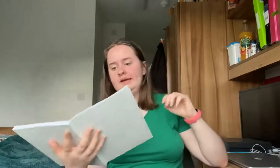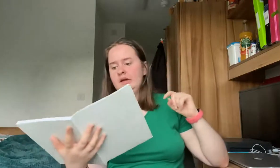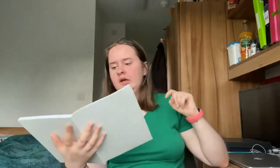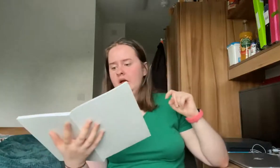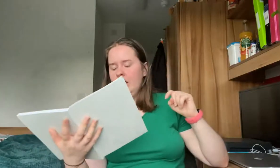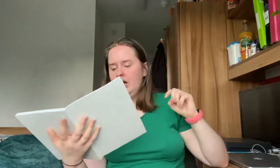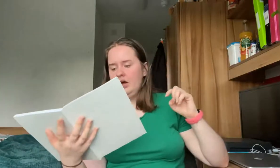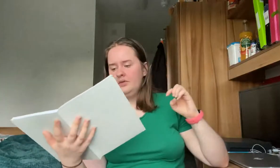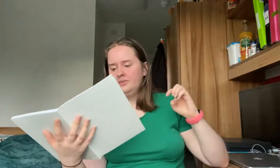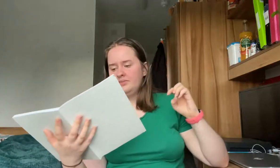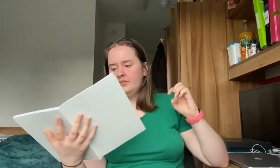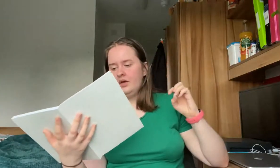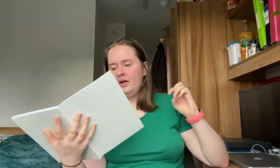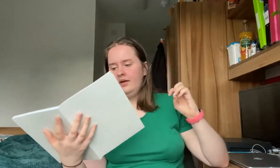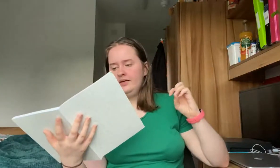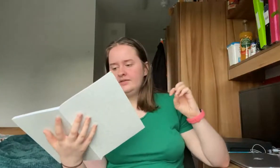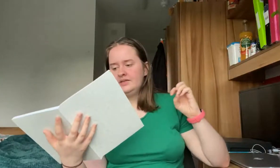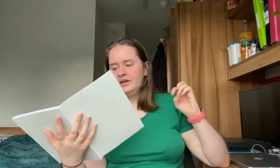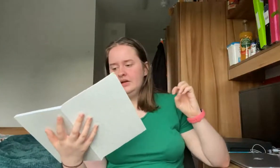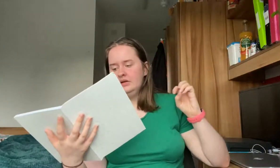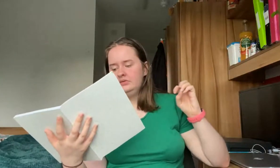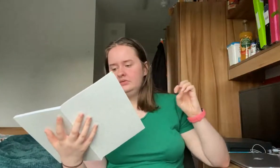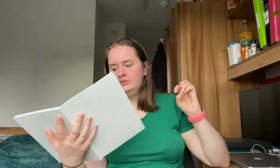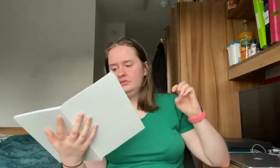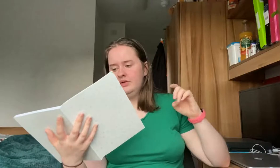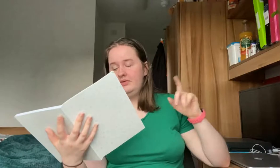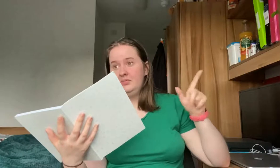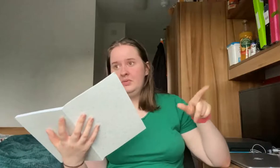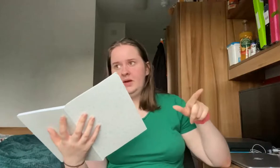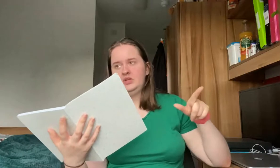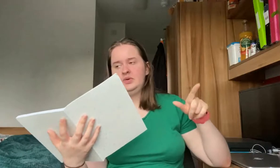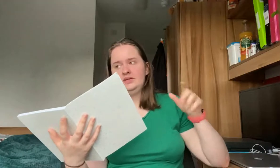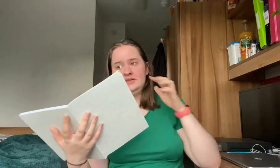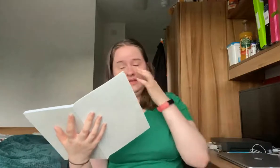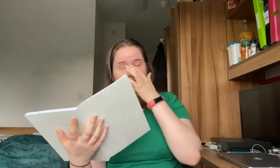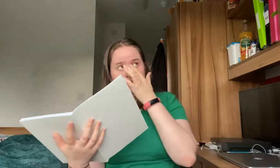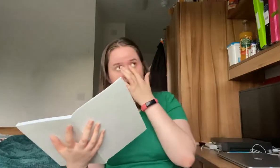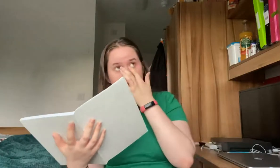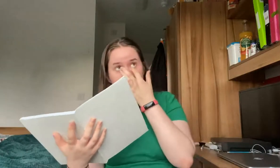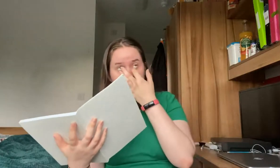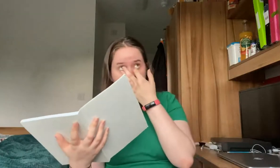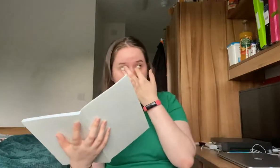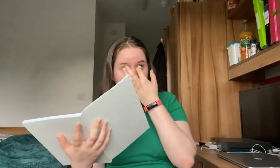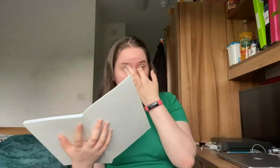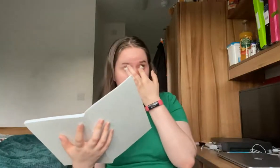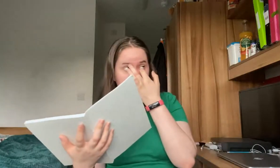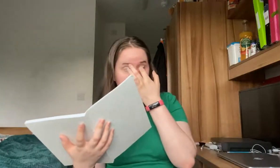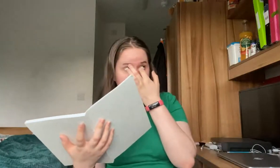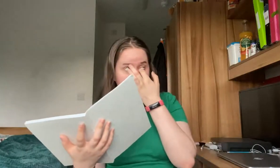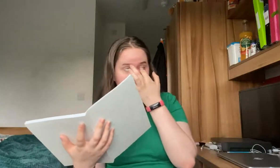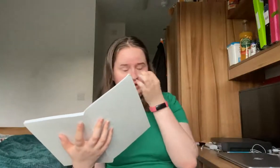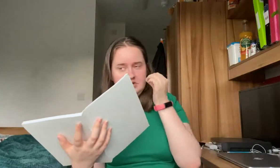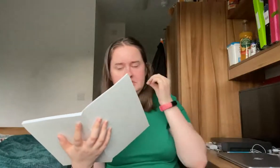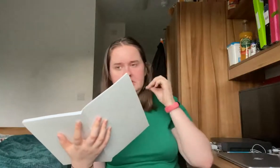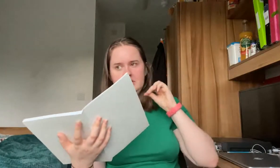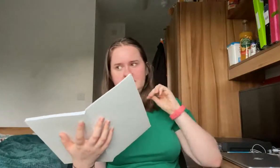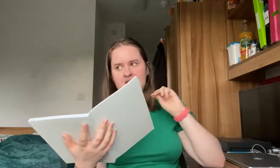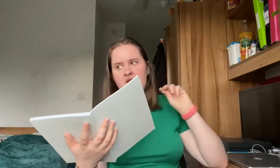Asda I haven't been back to Asda since some of it was food there was the